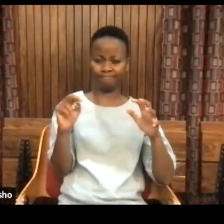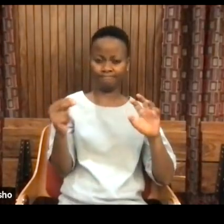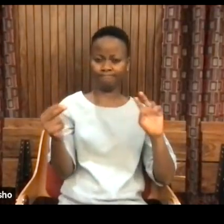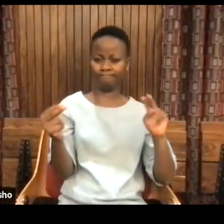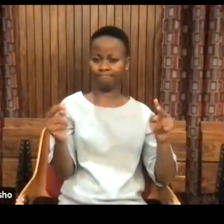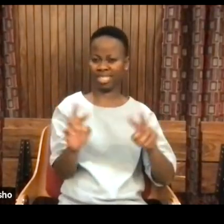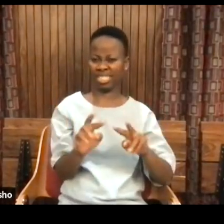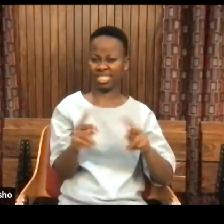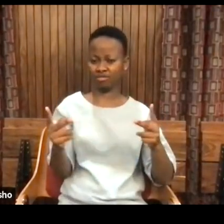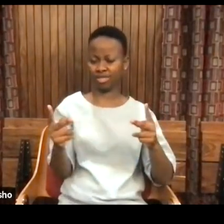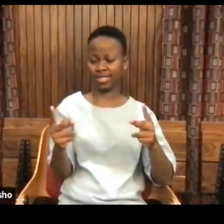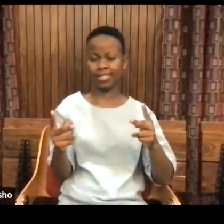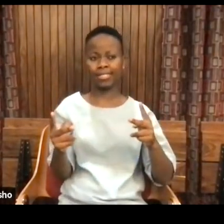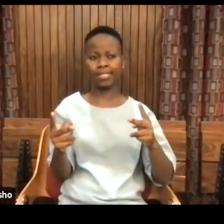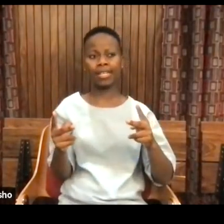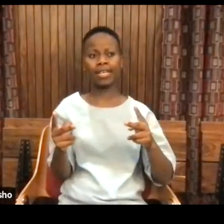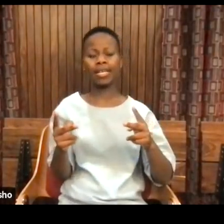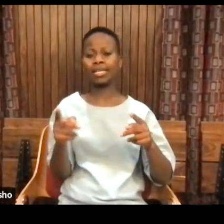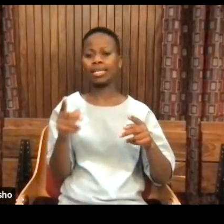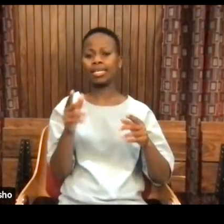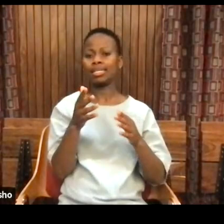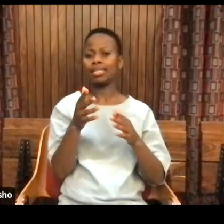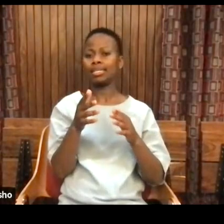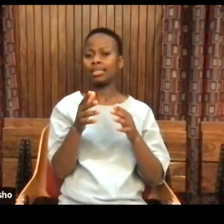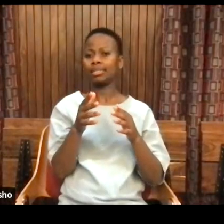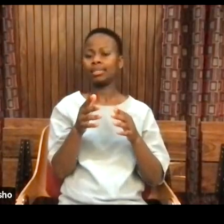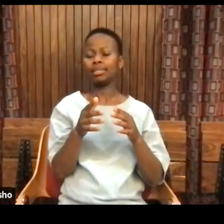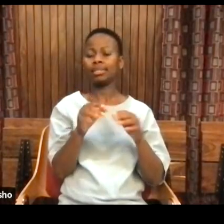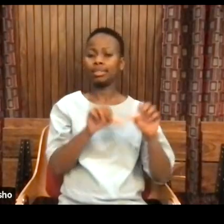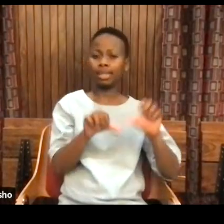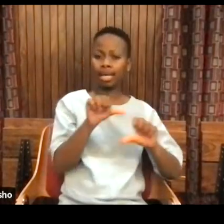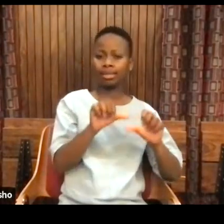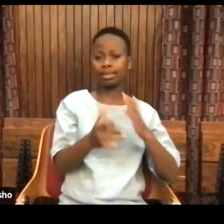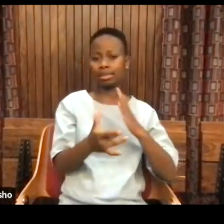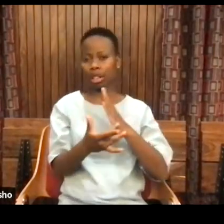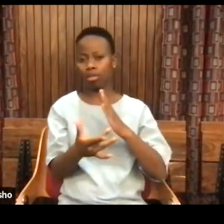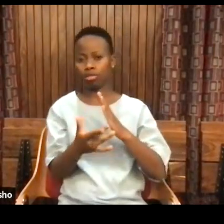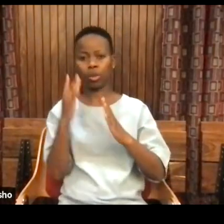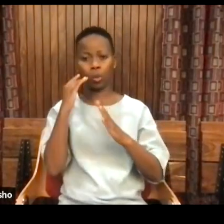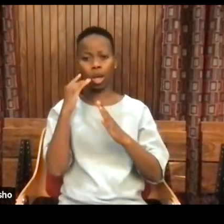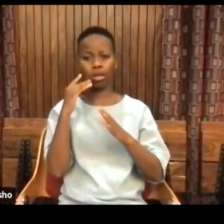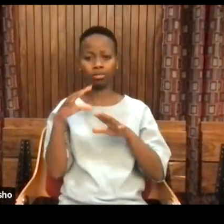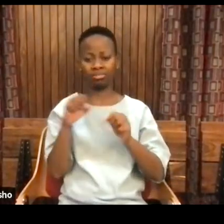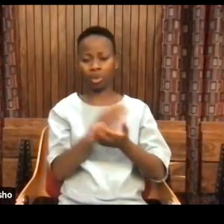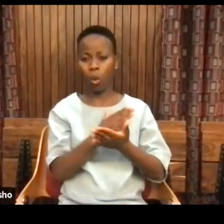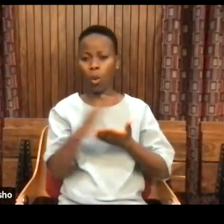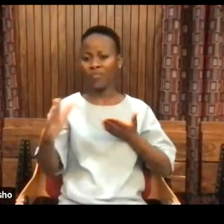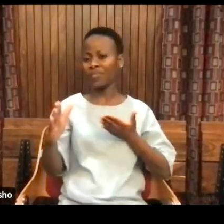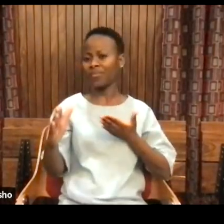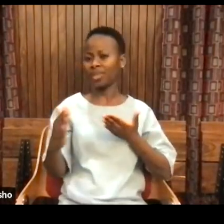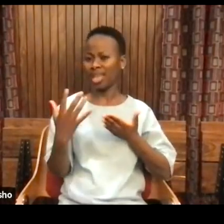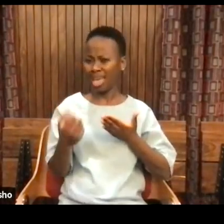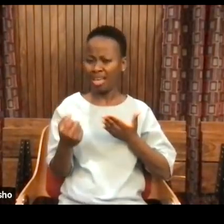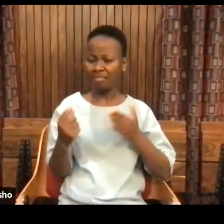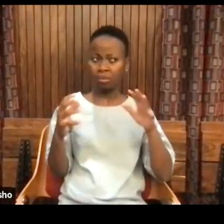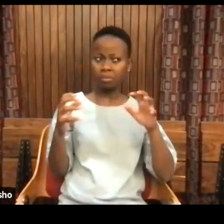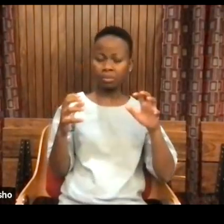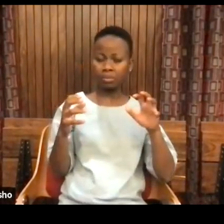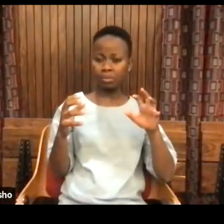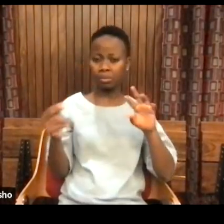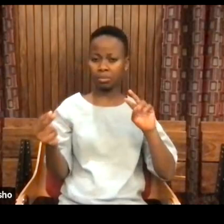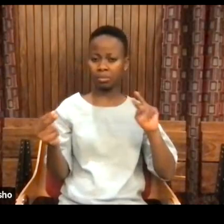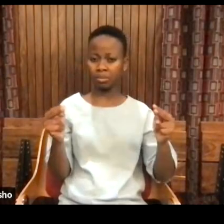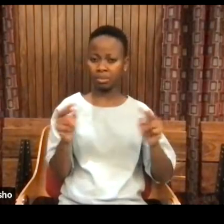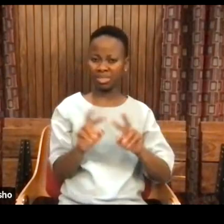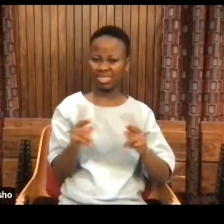decolonizing science and technology, where the tension, as it appears to me,